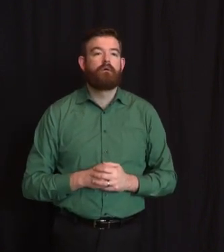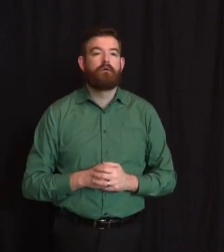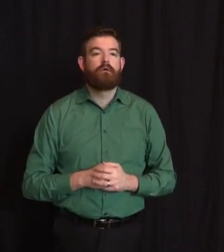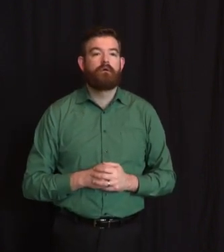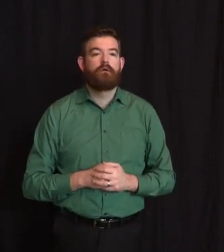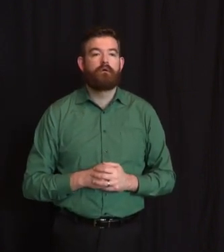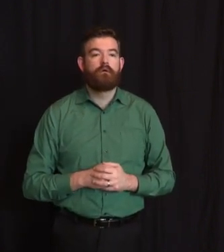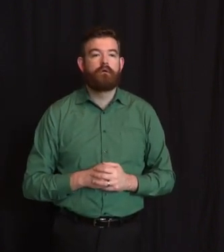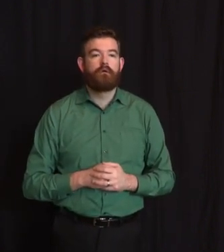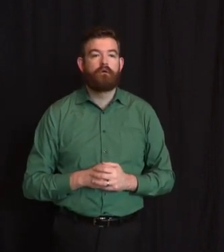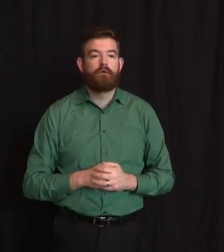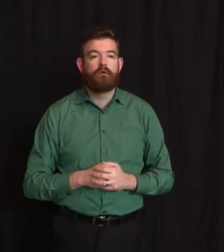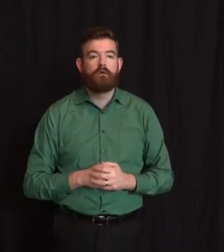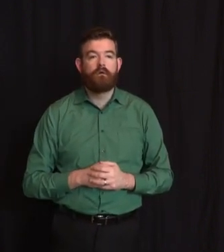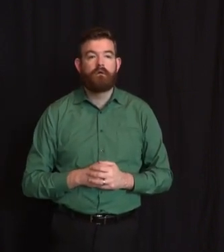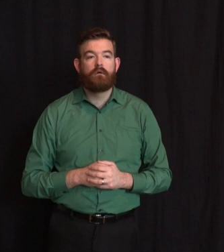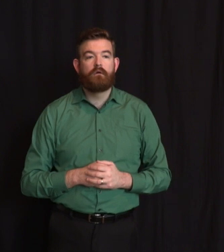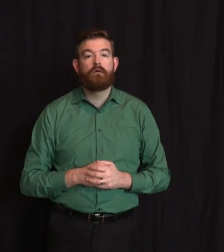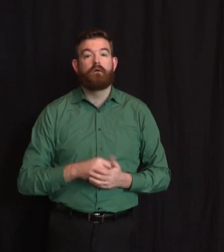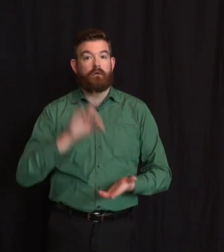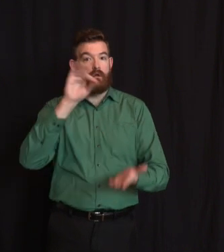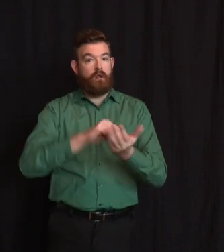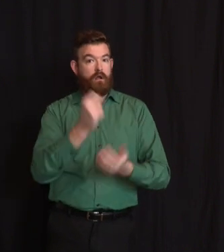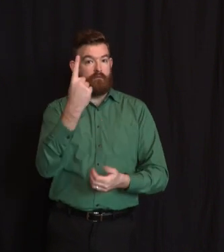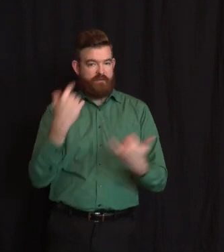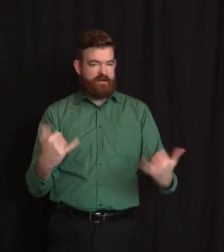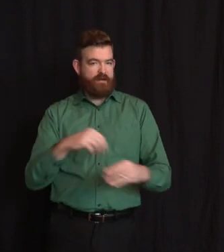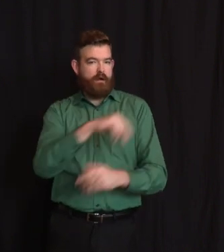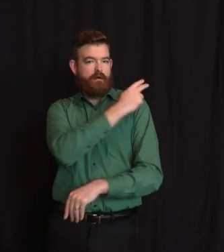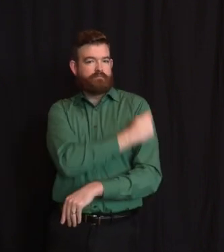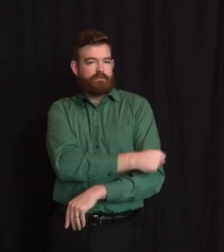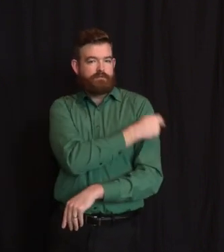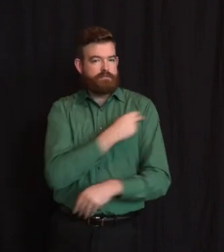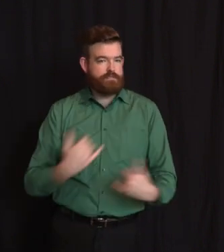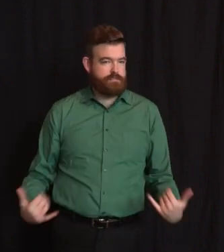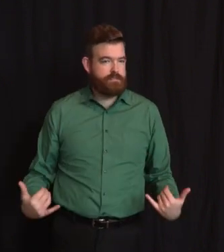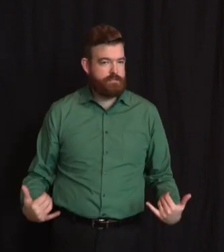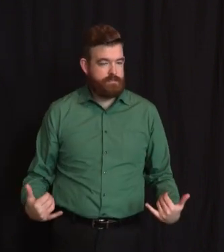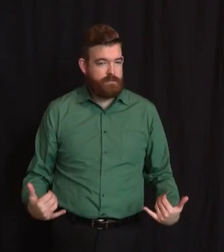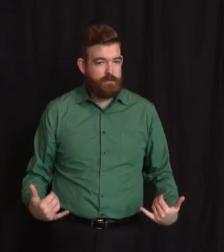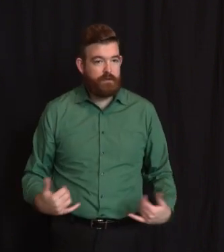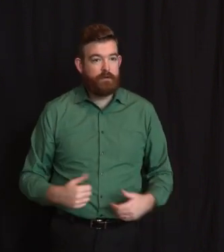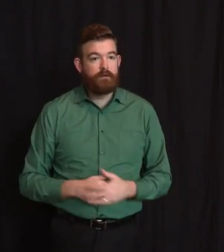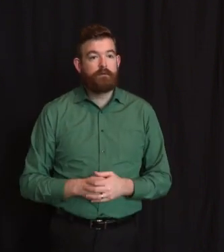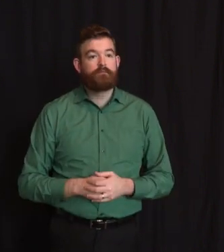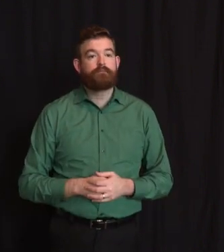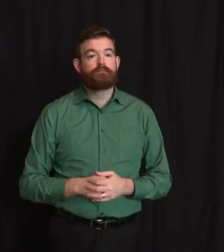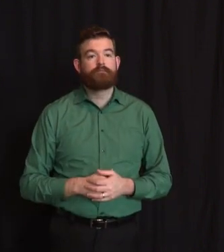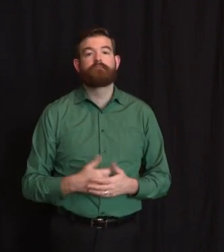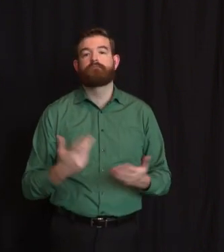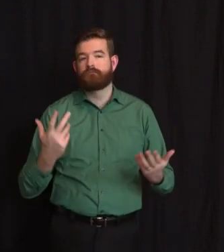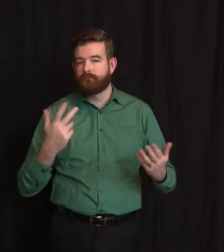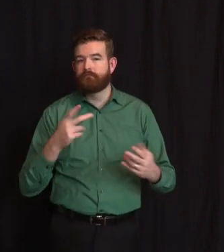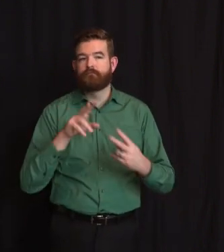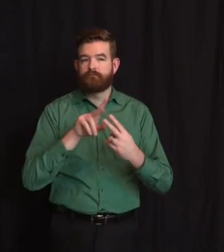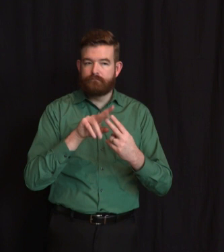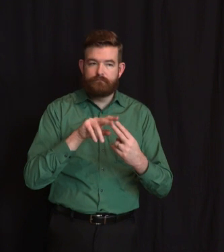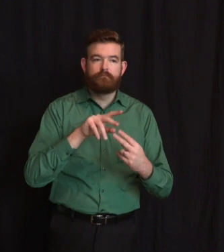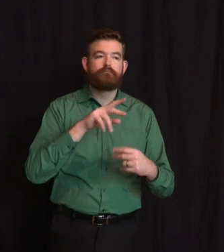patients with COVID-19 and persons under investigation. This is a 2% decrease from our daily